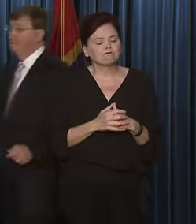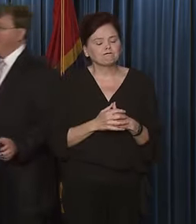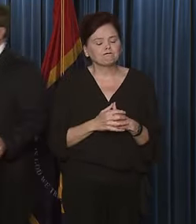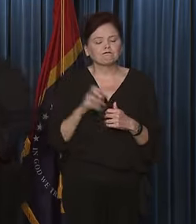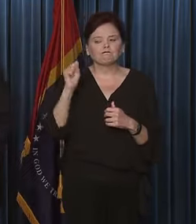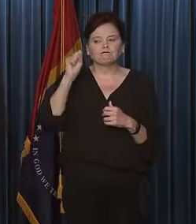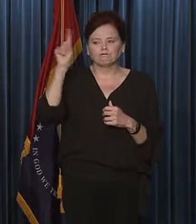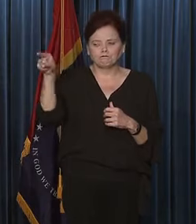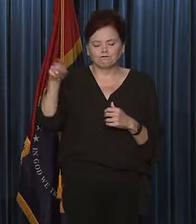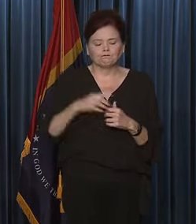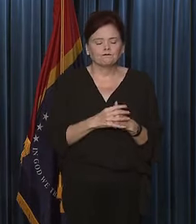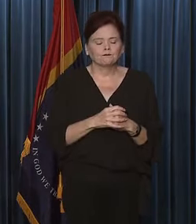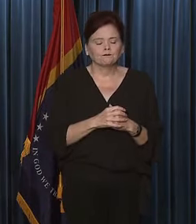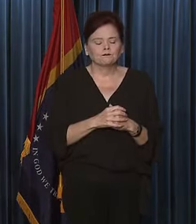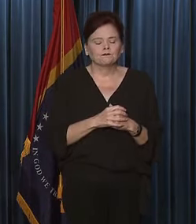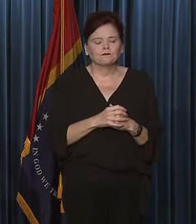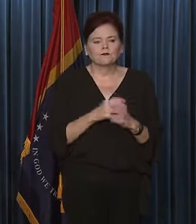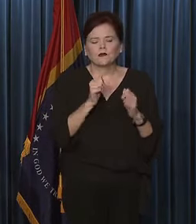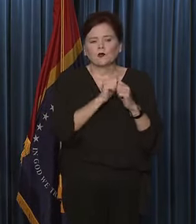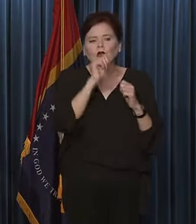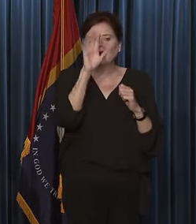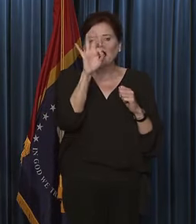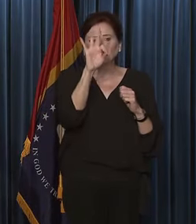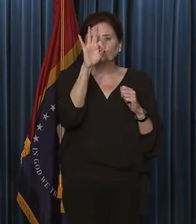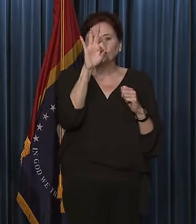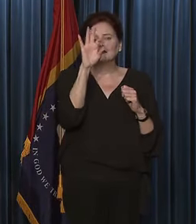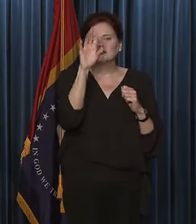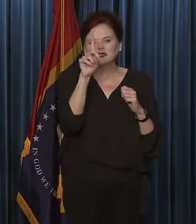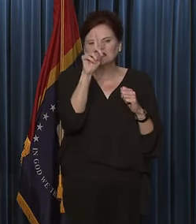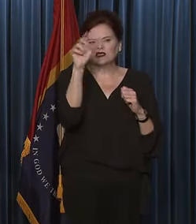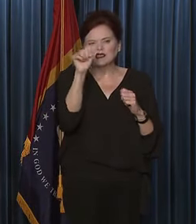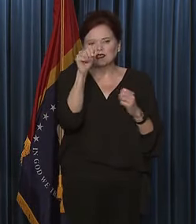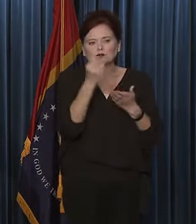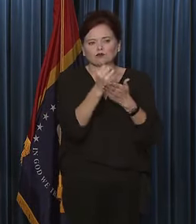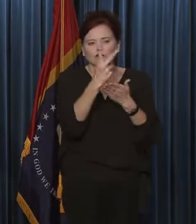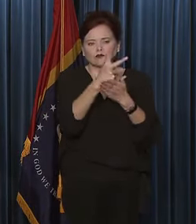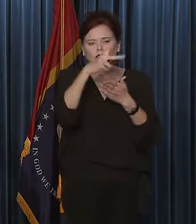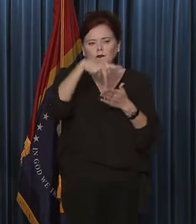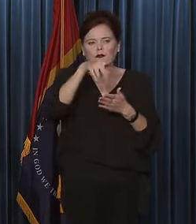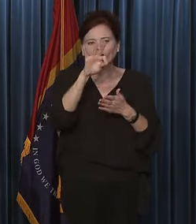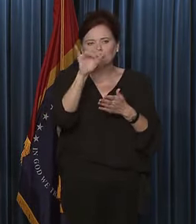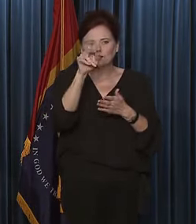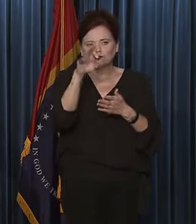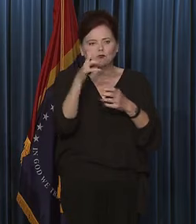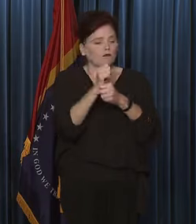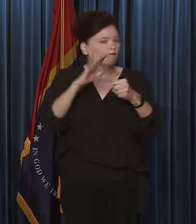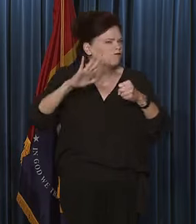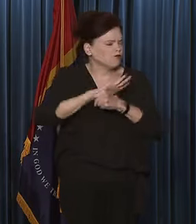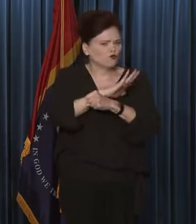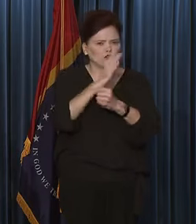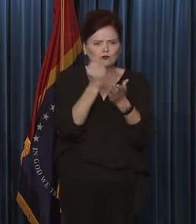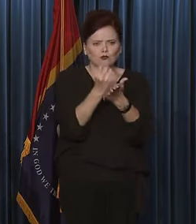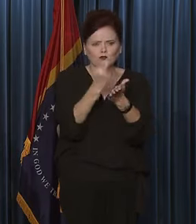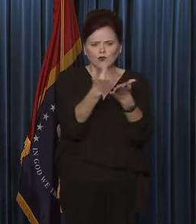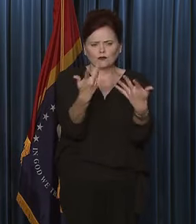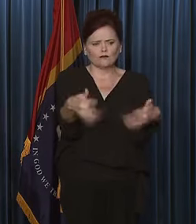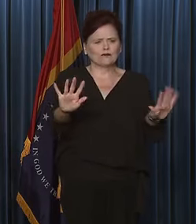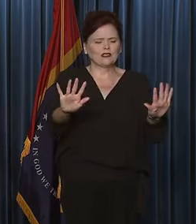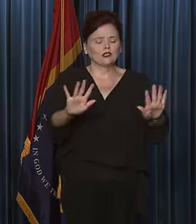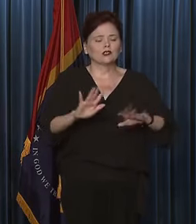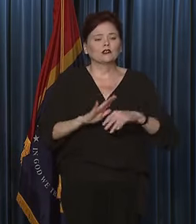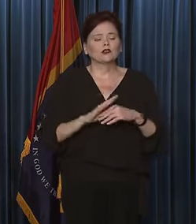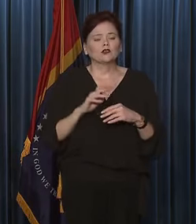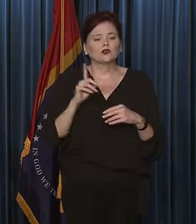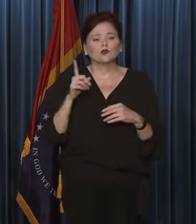Yes, sir. Um, with the FDA approving, uh, the Pfizer shot, getting it full approval, does that, do you think,